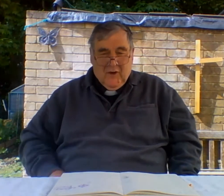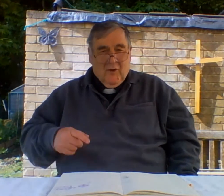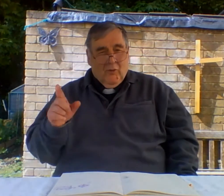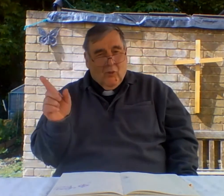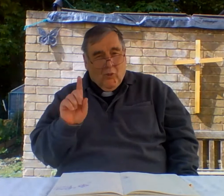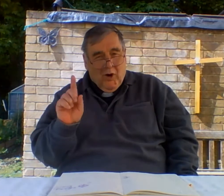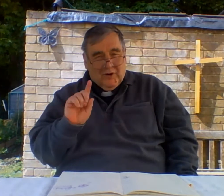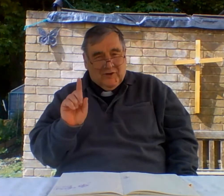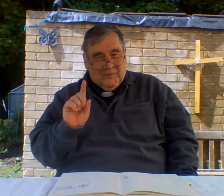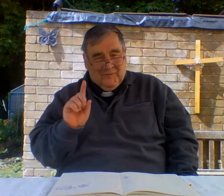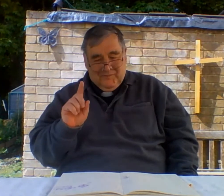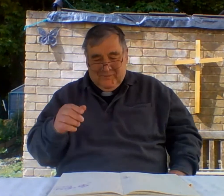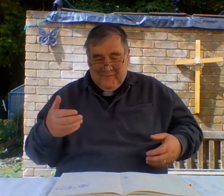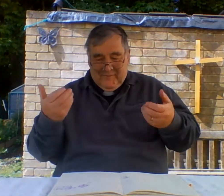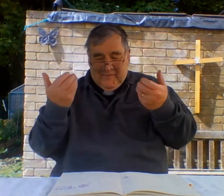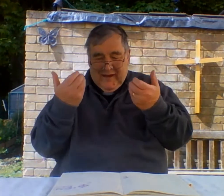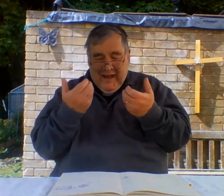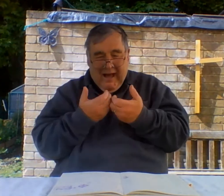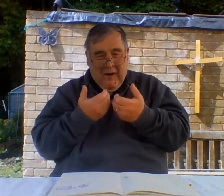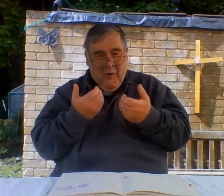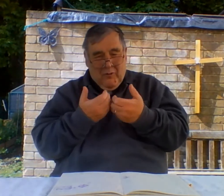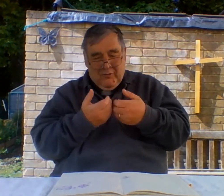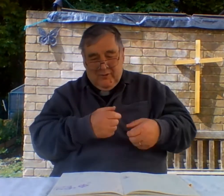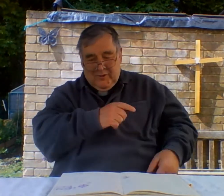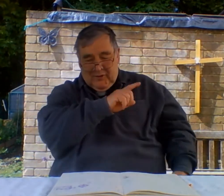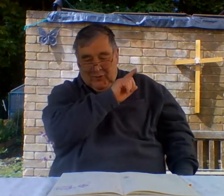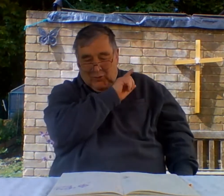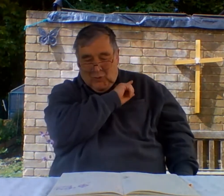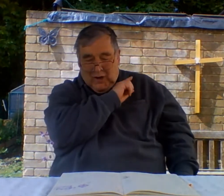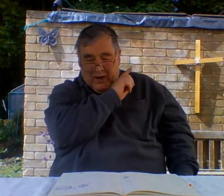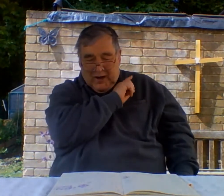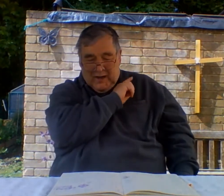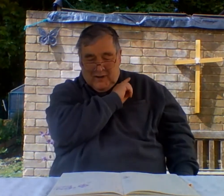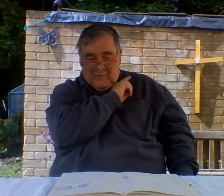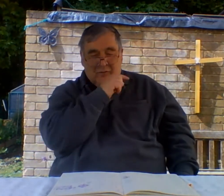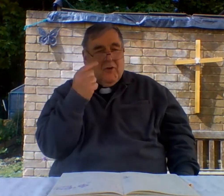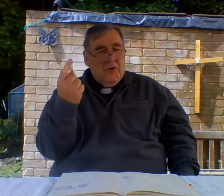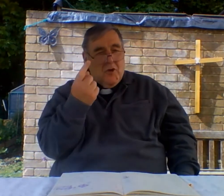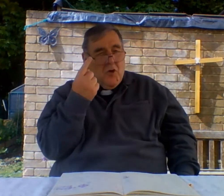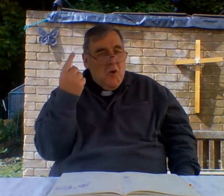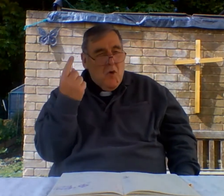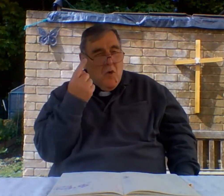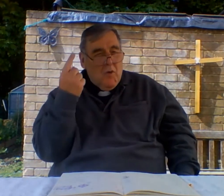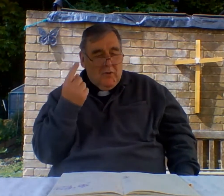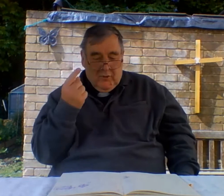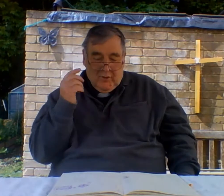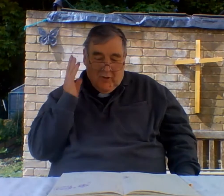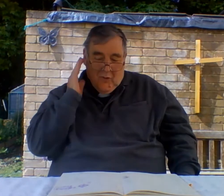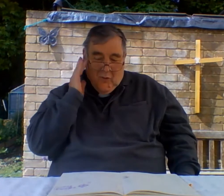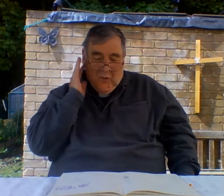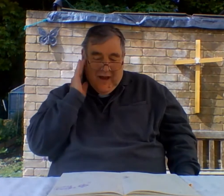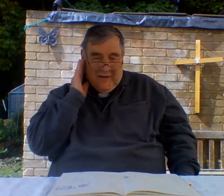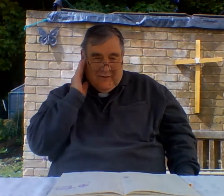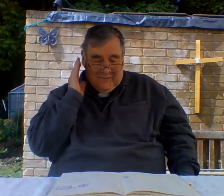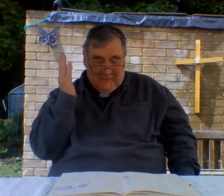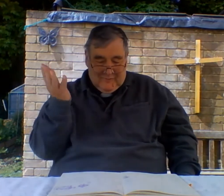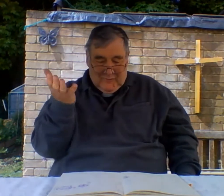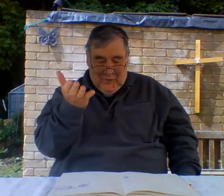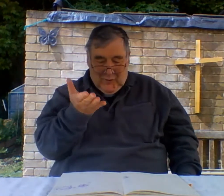What, how, why, who, when, and